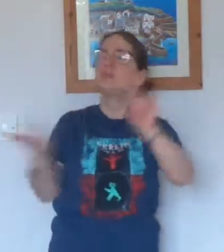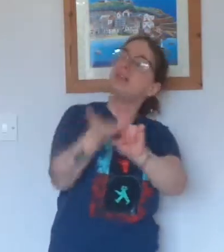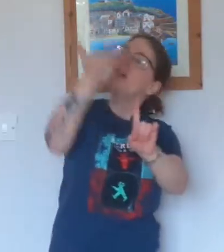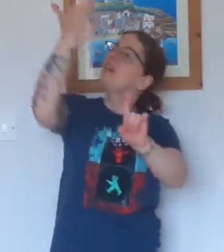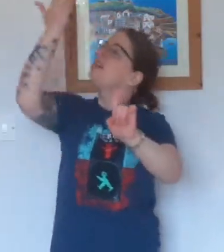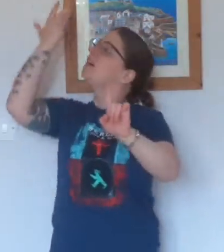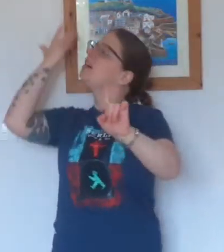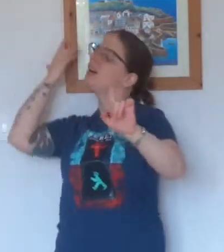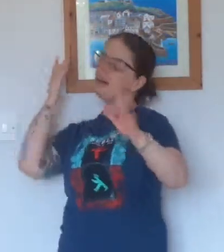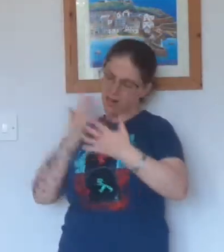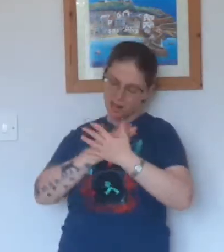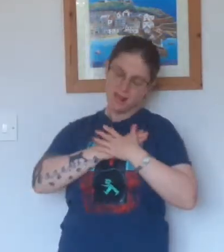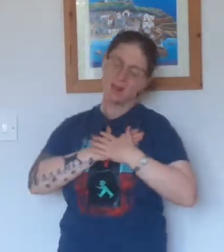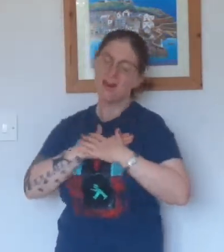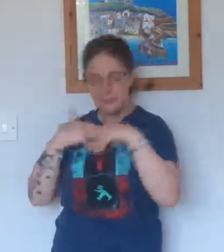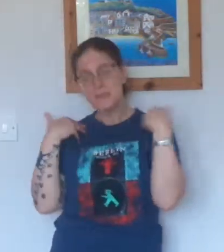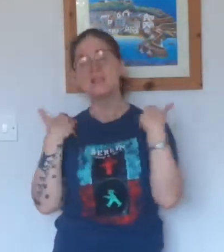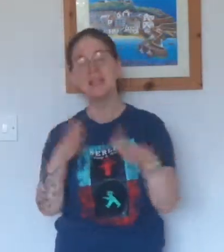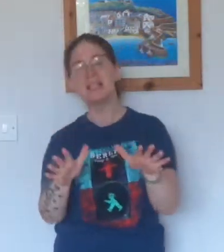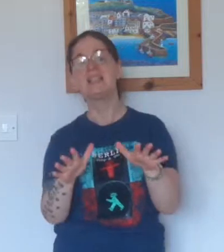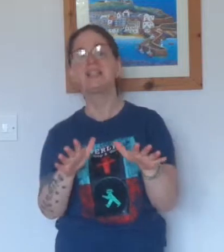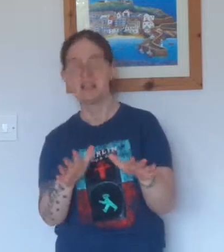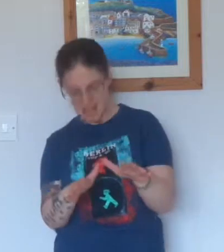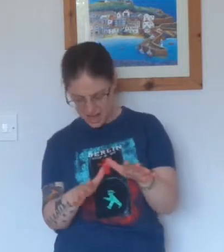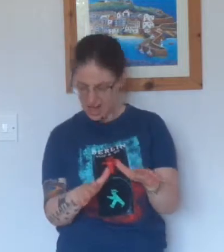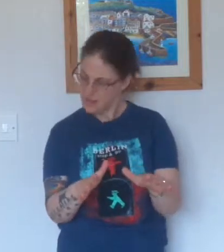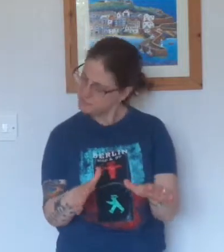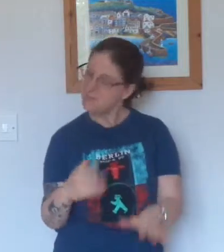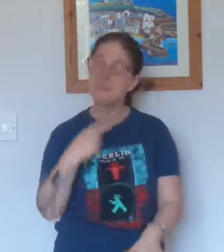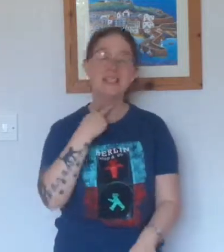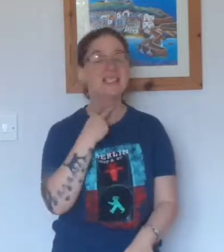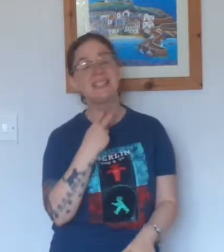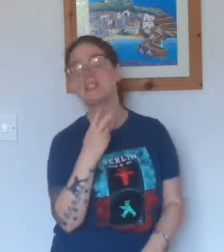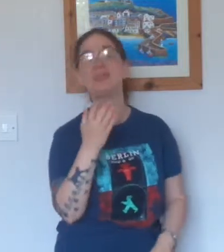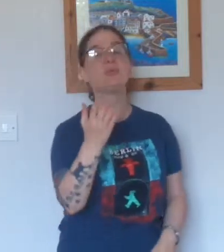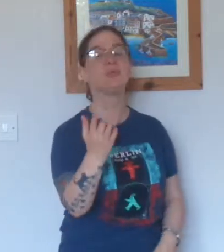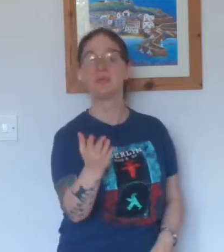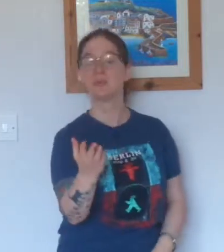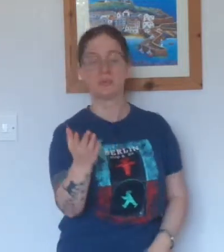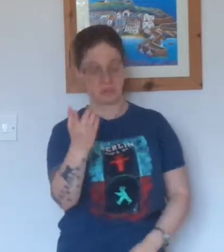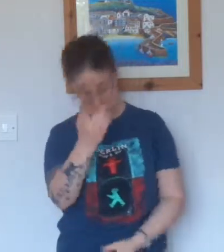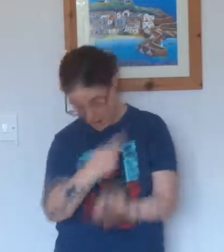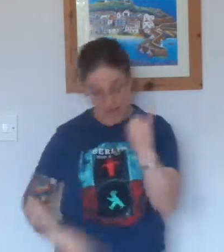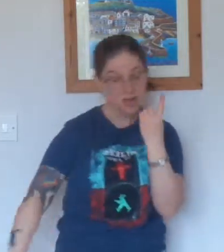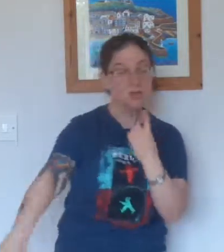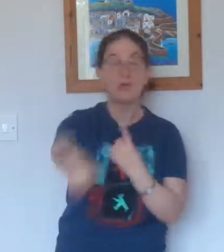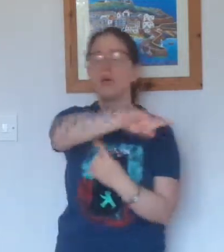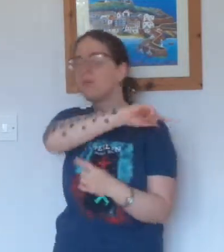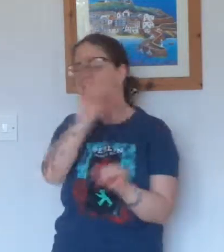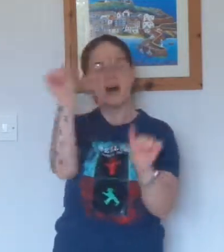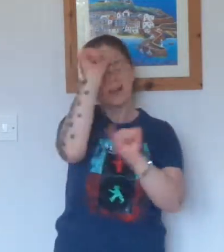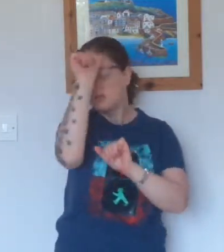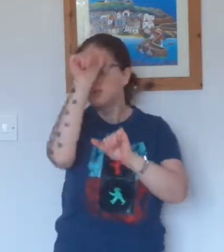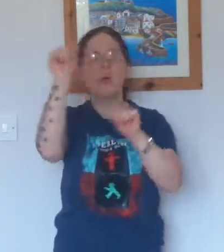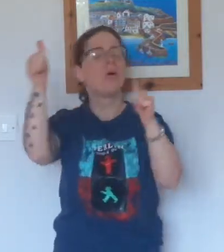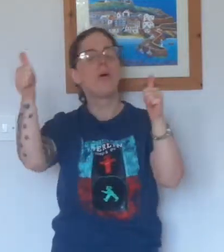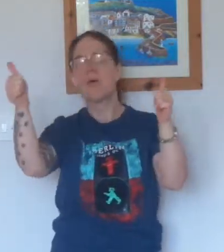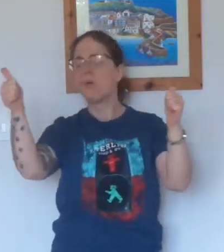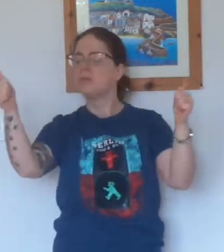the love that And I'm missing you, and knows it